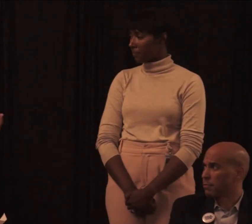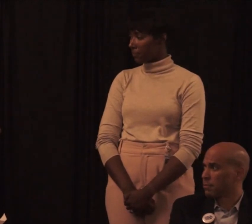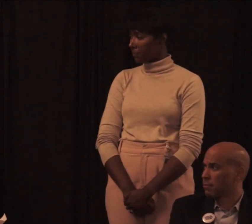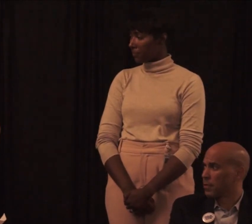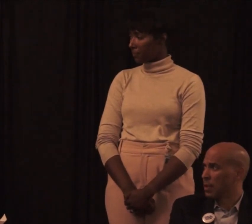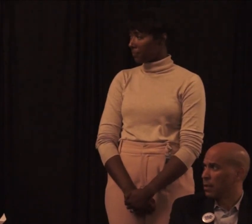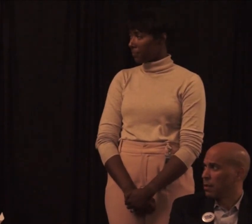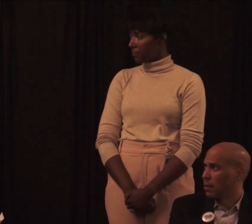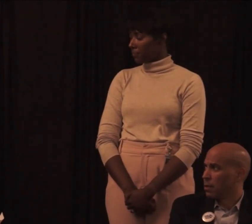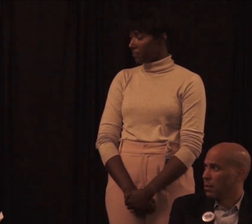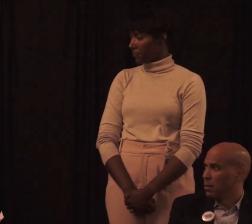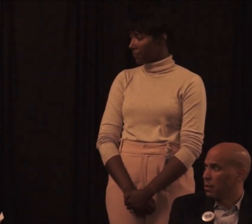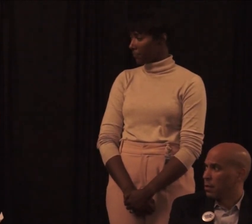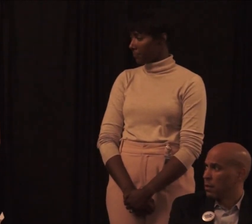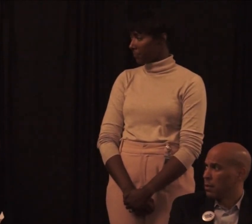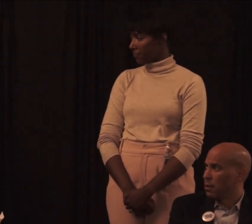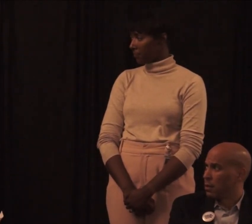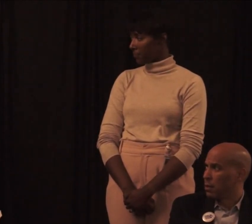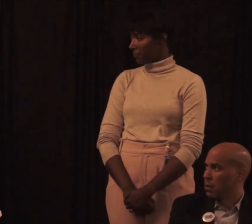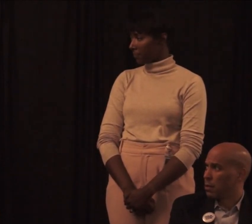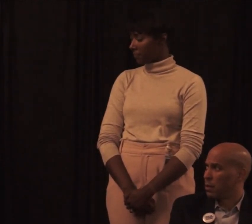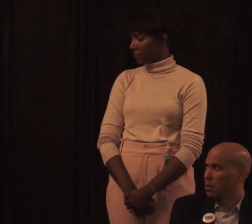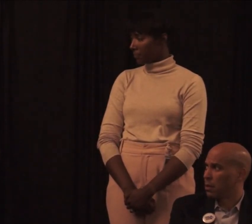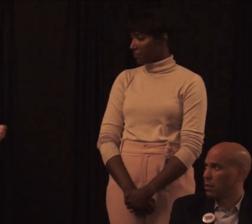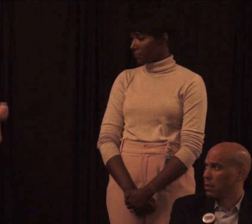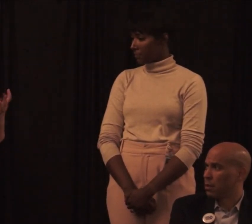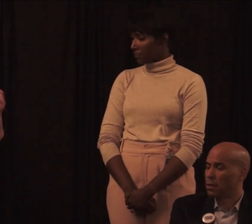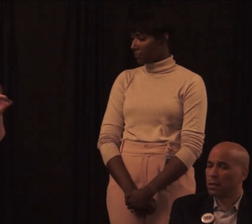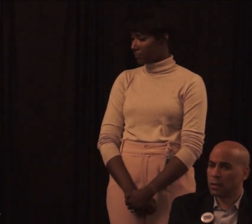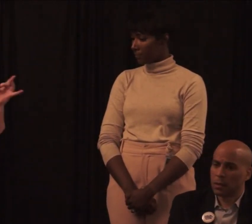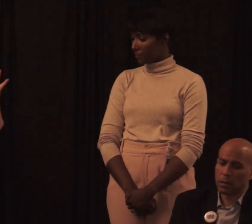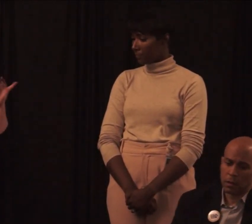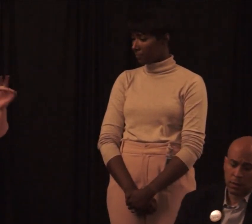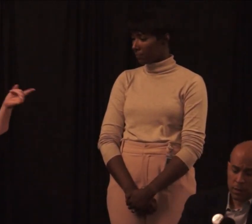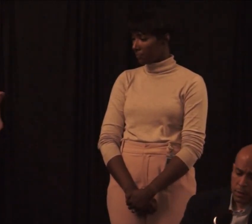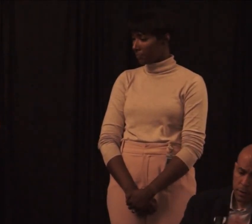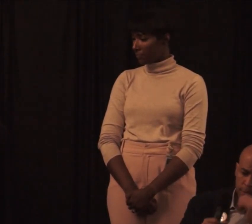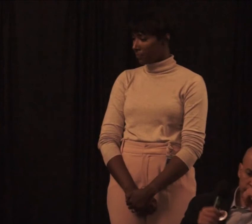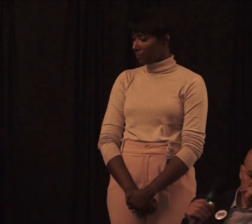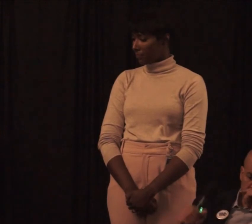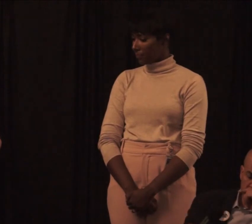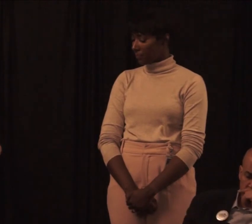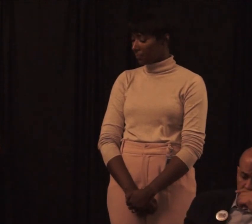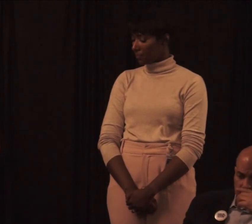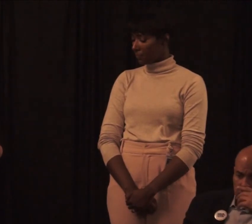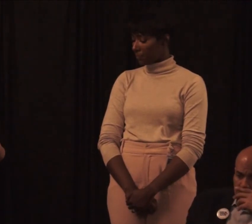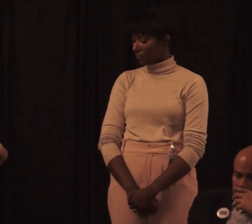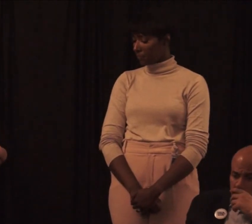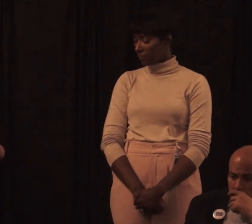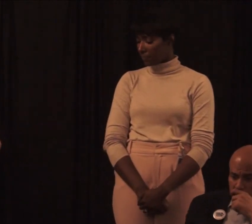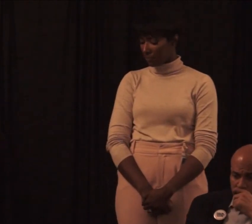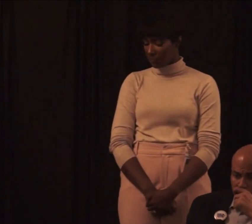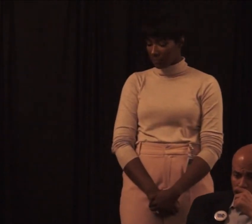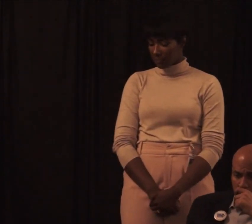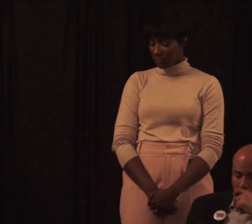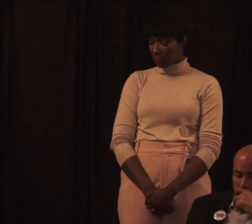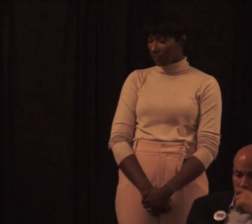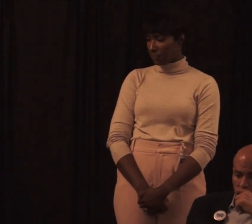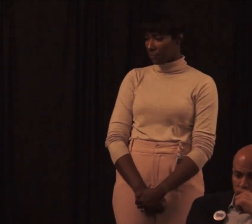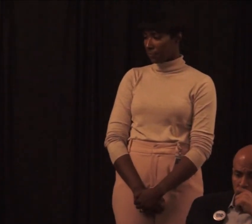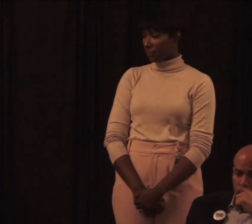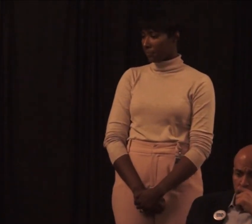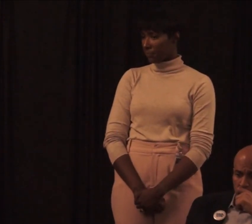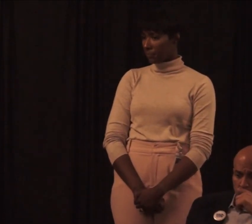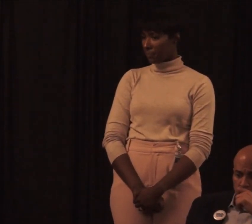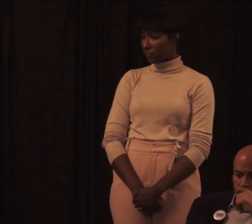disasters. People with disabilities and older adults are disproportionately impacted by disasters, during which there are